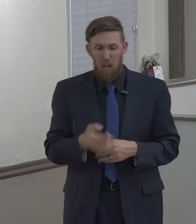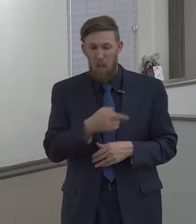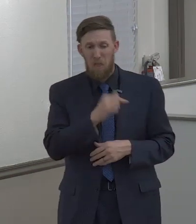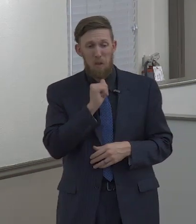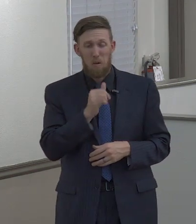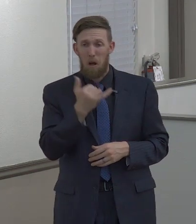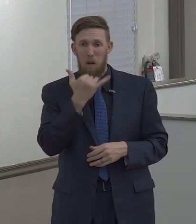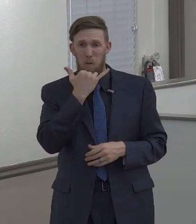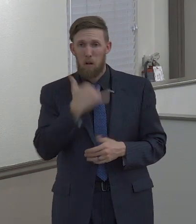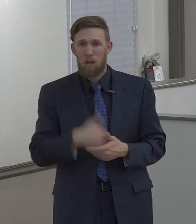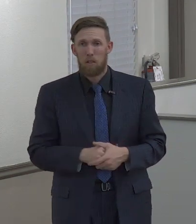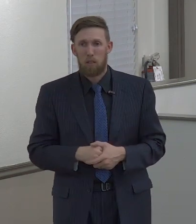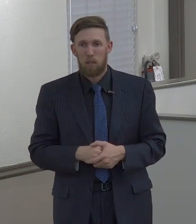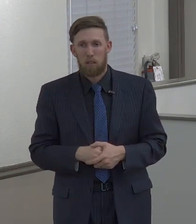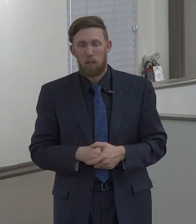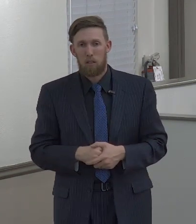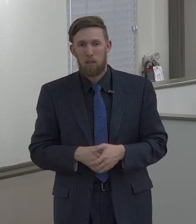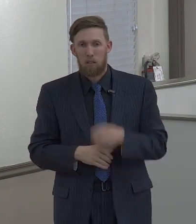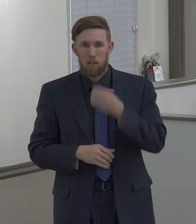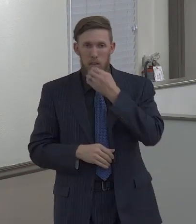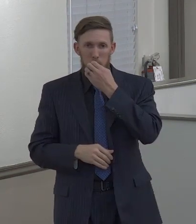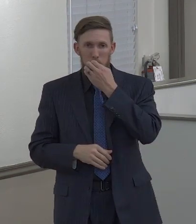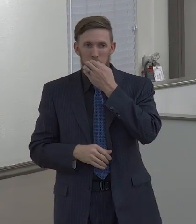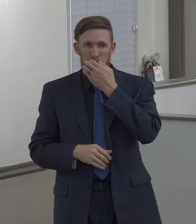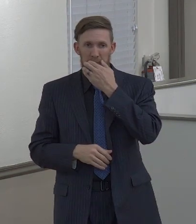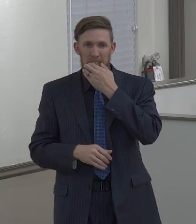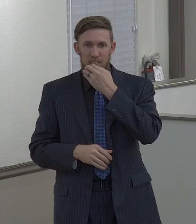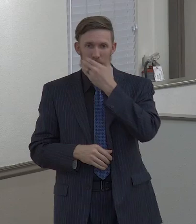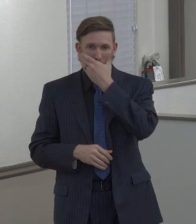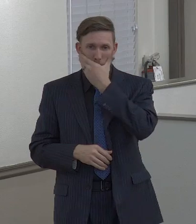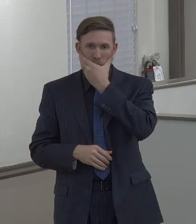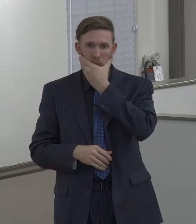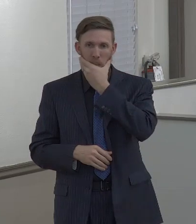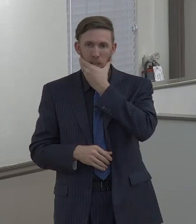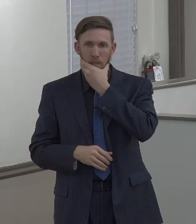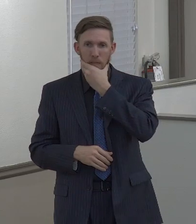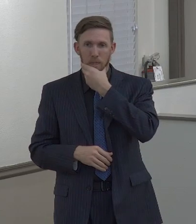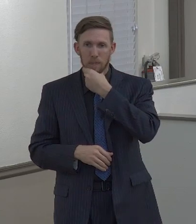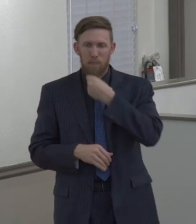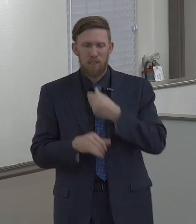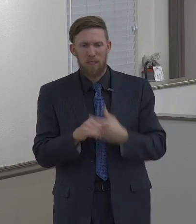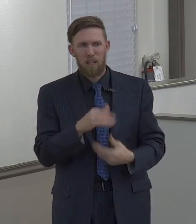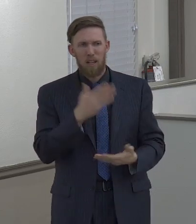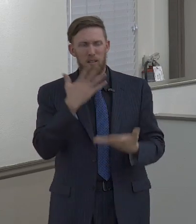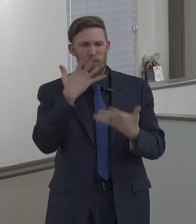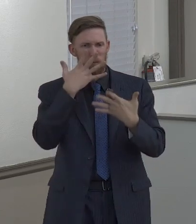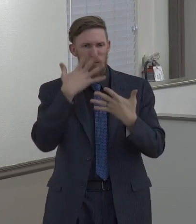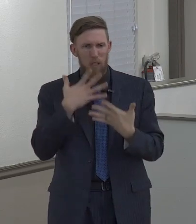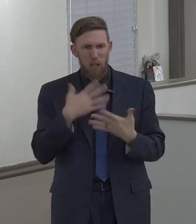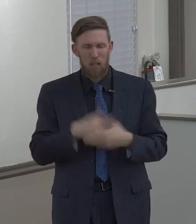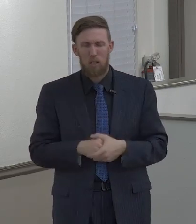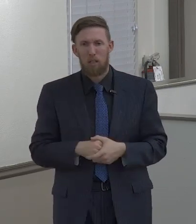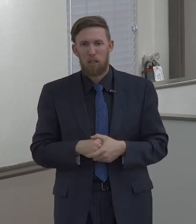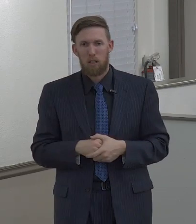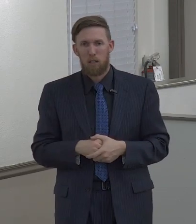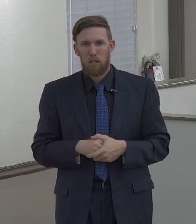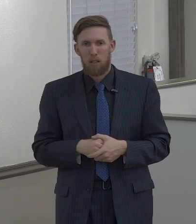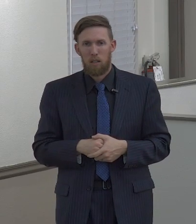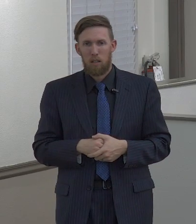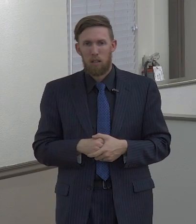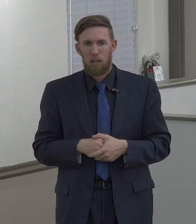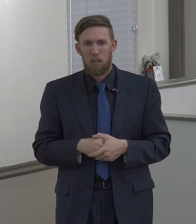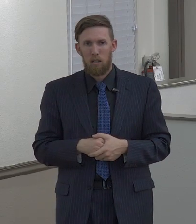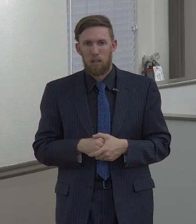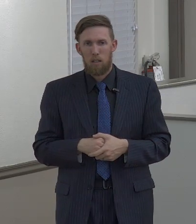And you know what, they're not wrong. In a lot of churches they're not wrong. And that's sad that that is the